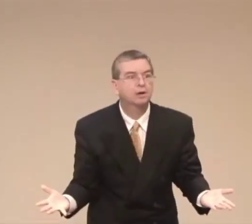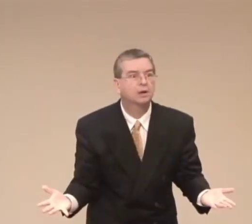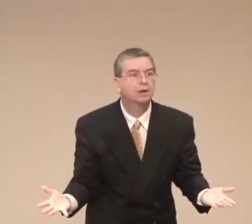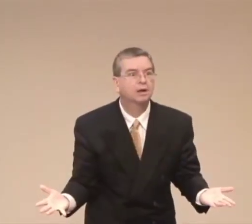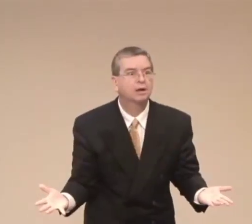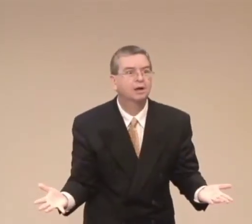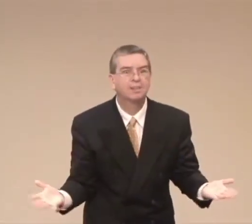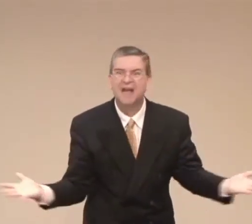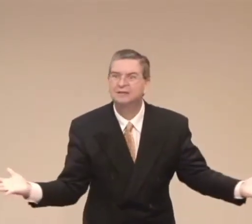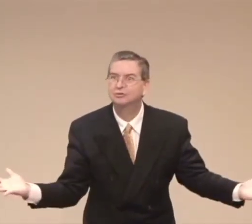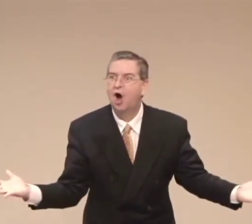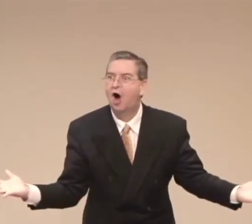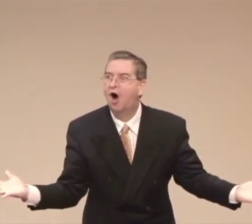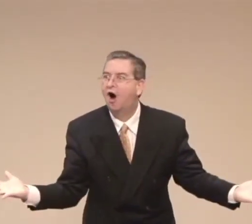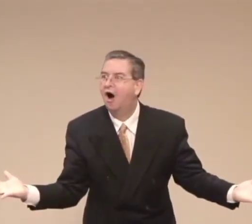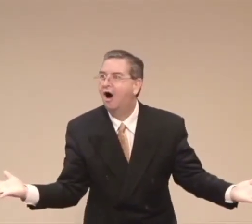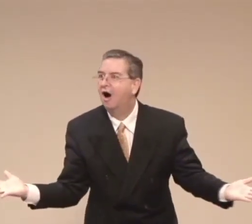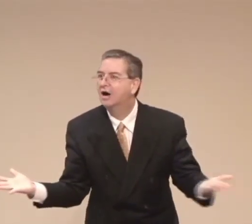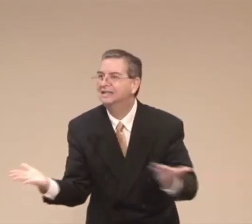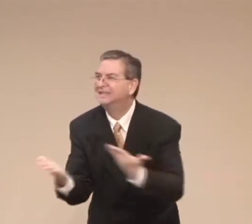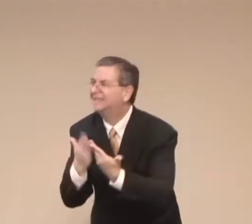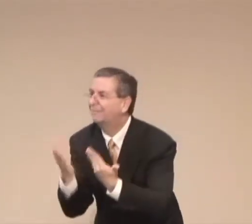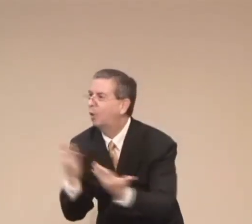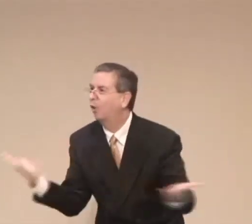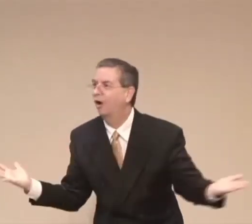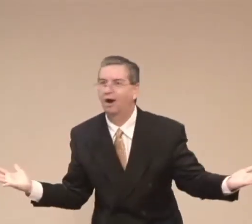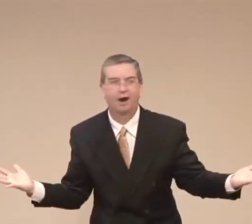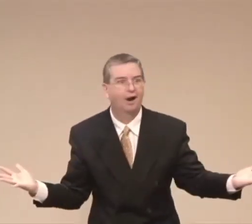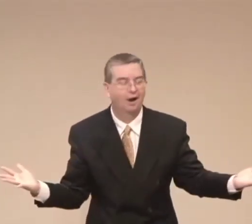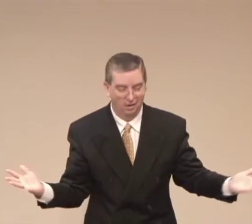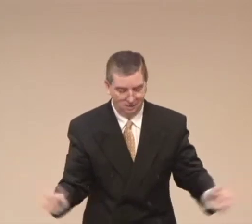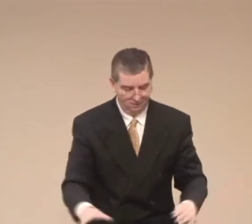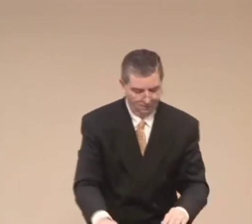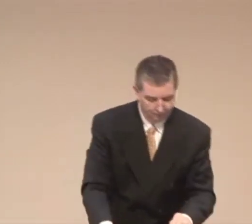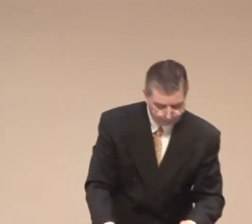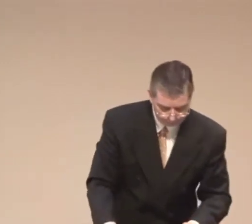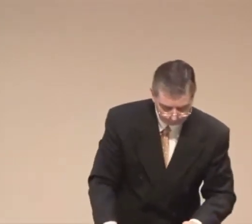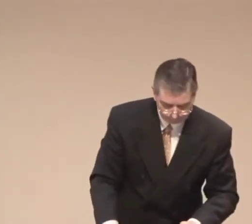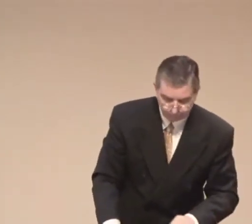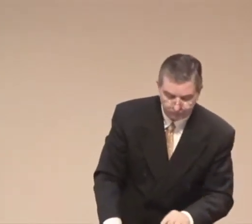We are going to come before God and he will give us the wisdom. It's that simple.